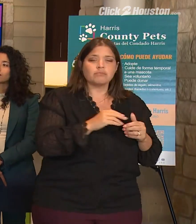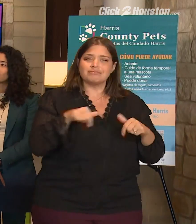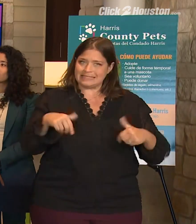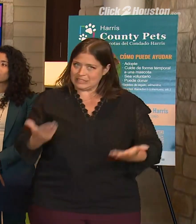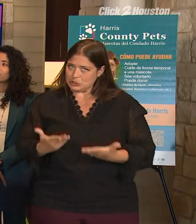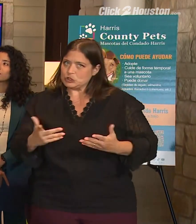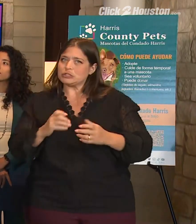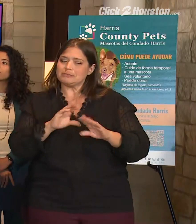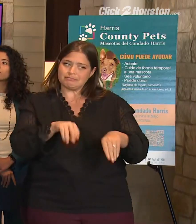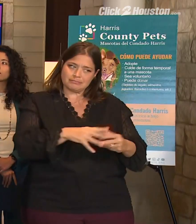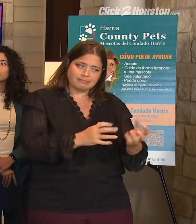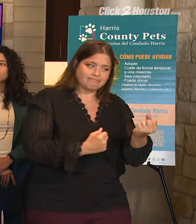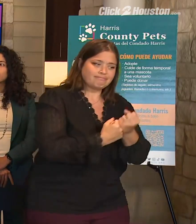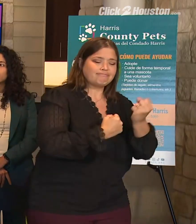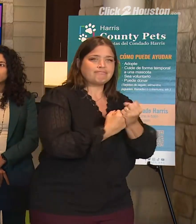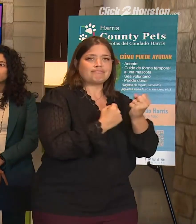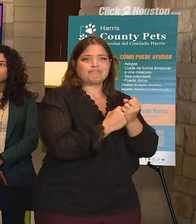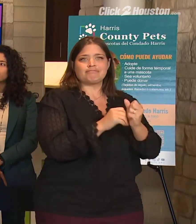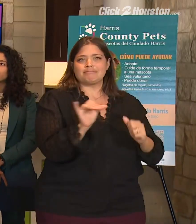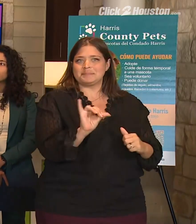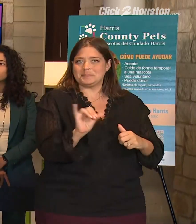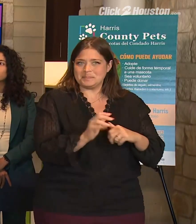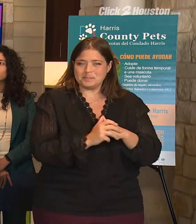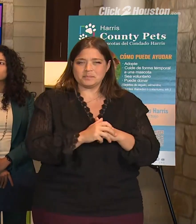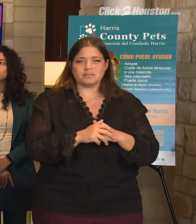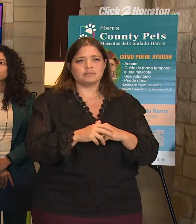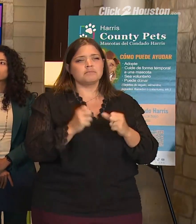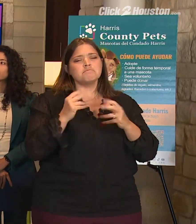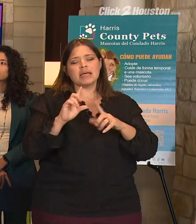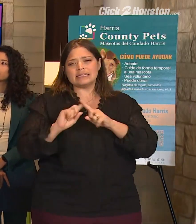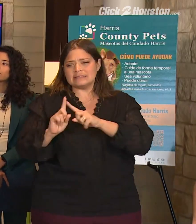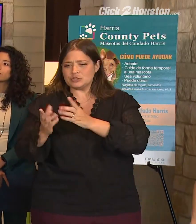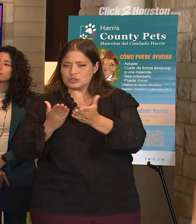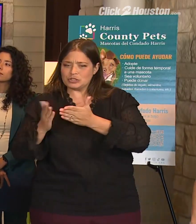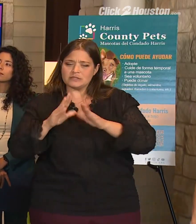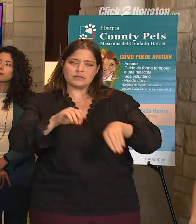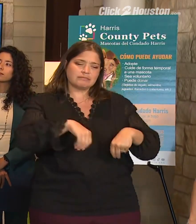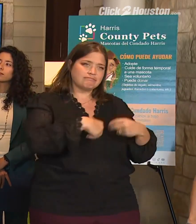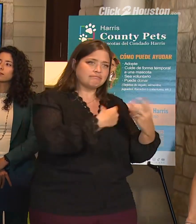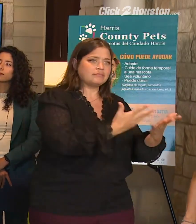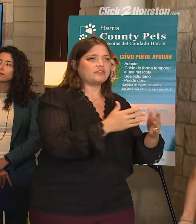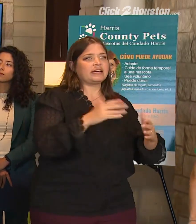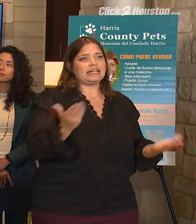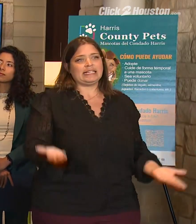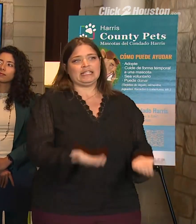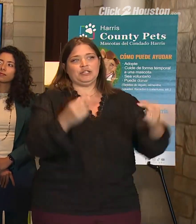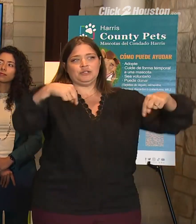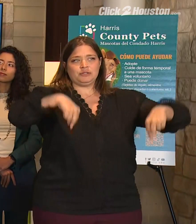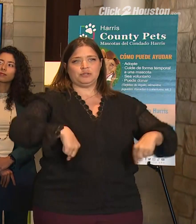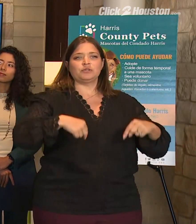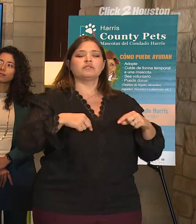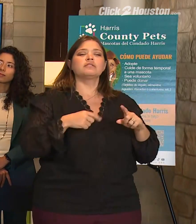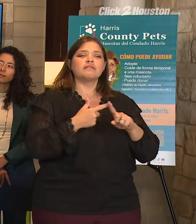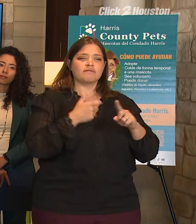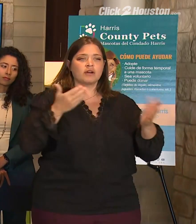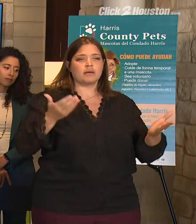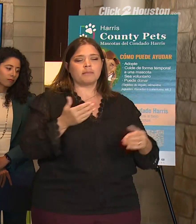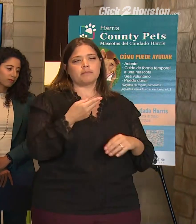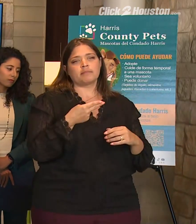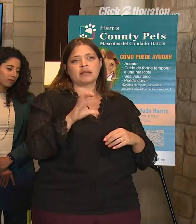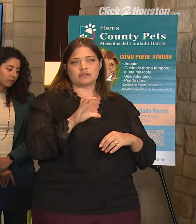and education and respective service all can be found here through the folks that